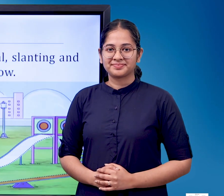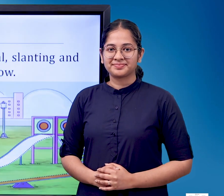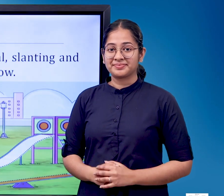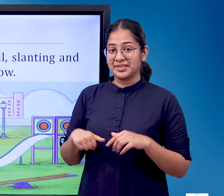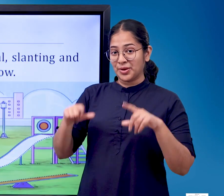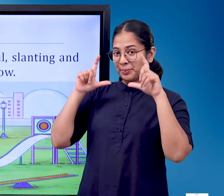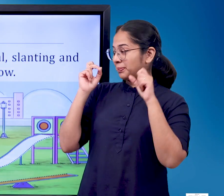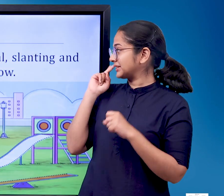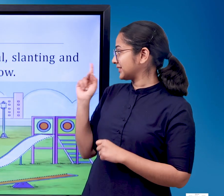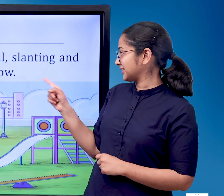Let us do